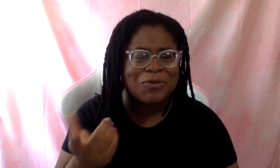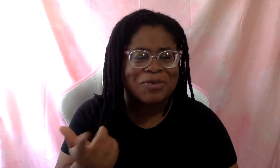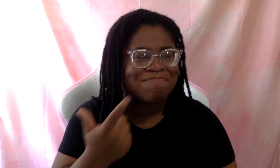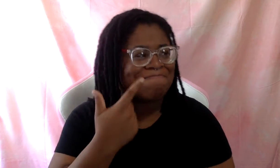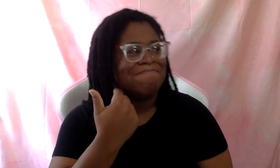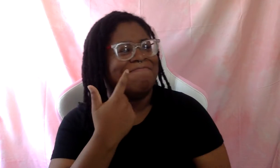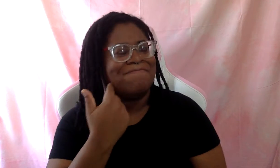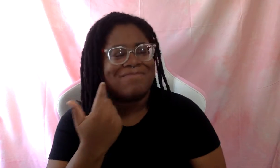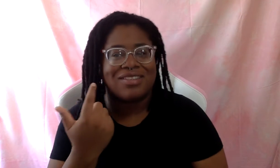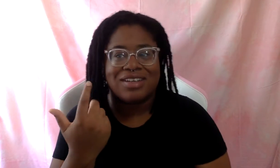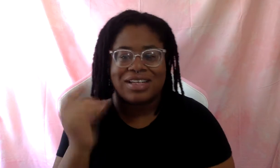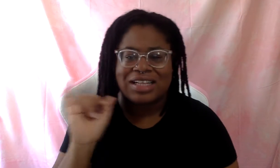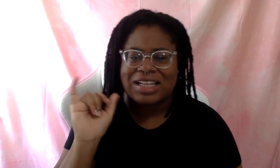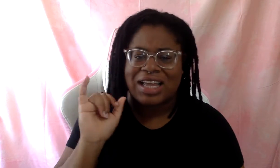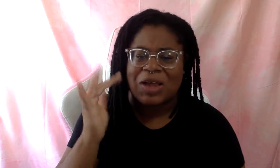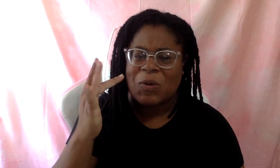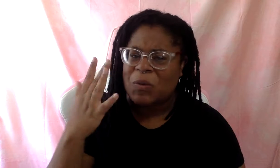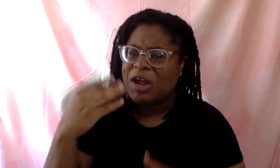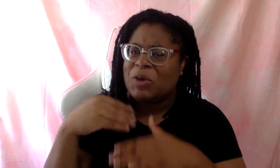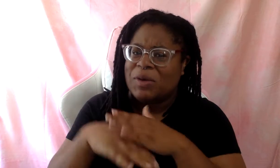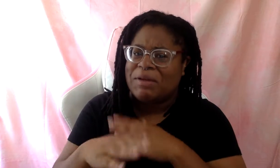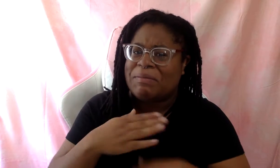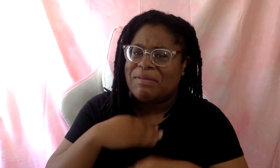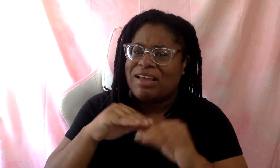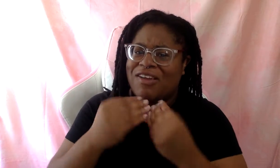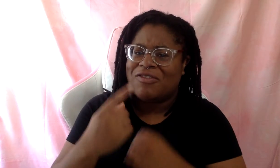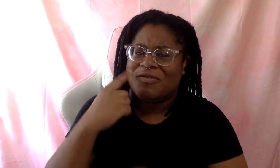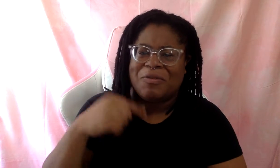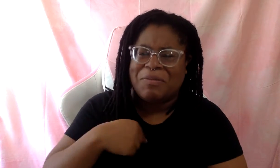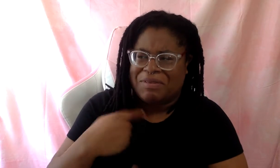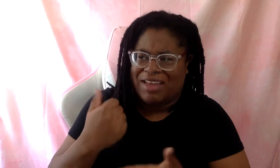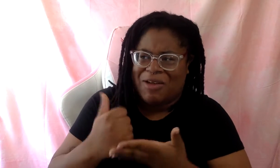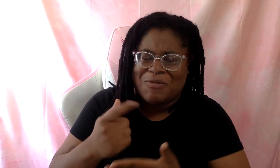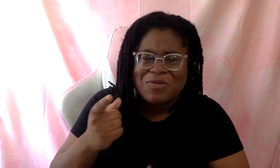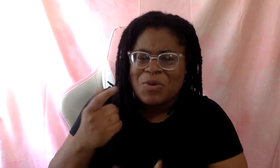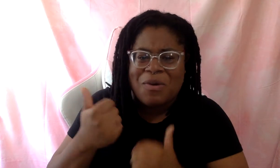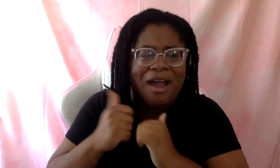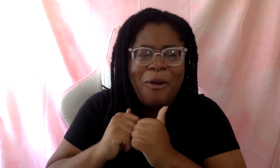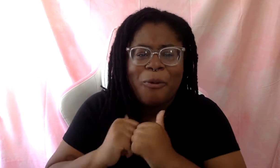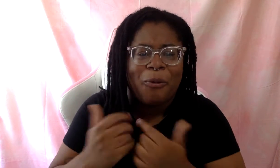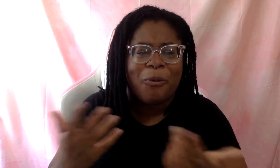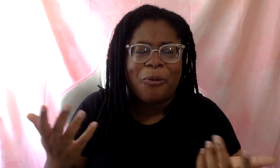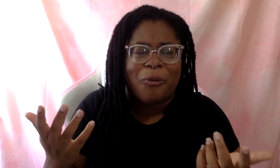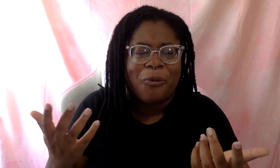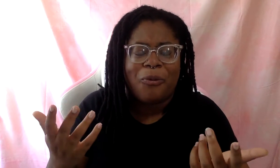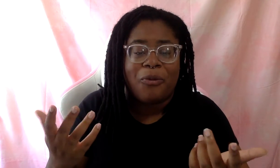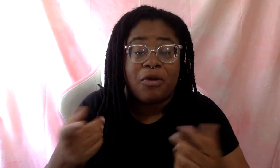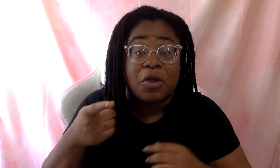Like T, why are you coming to me? What can I help you with? Do you need a black friend?